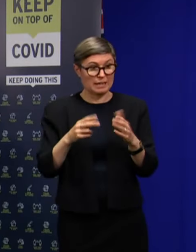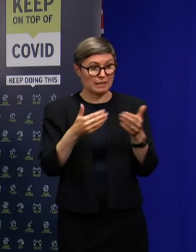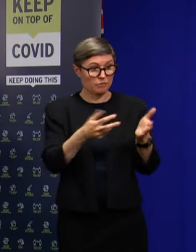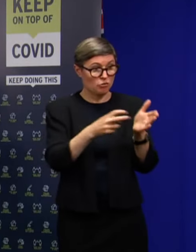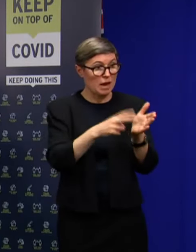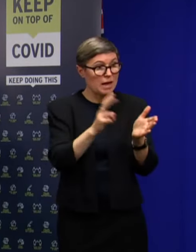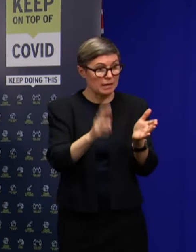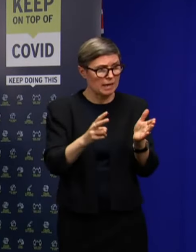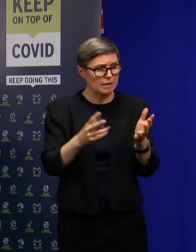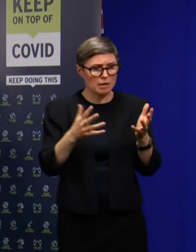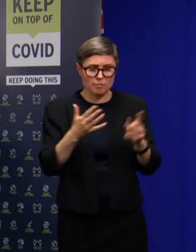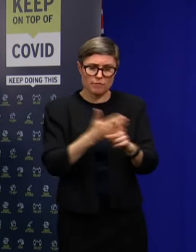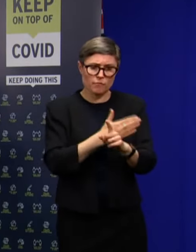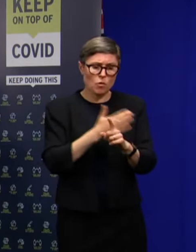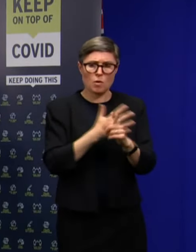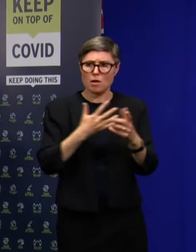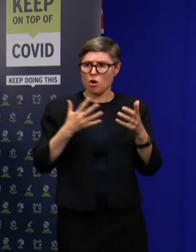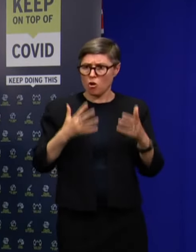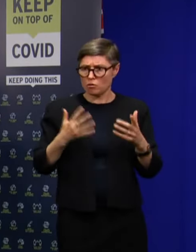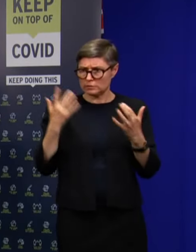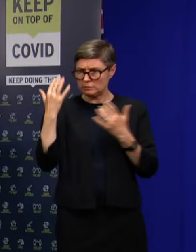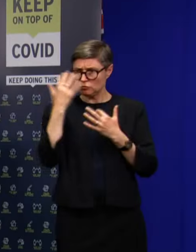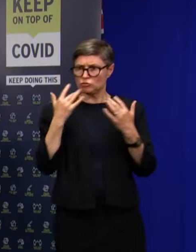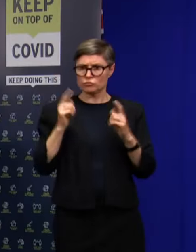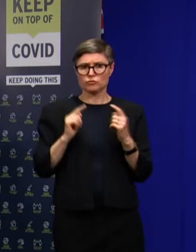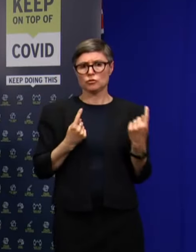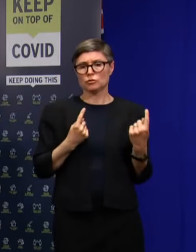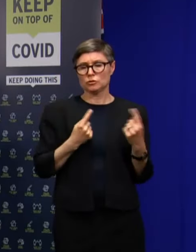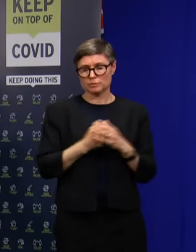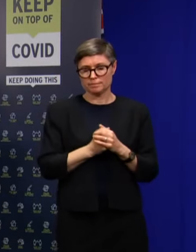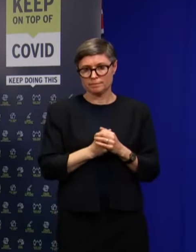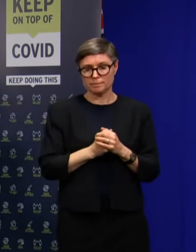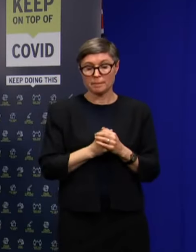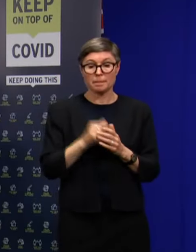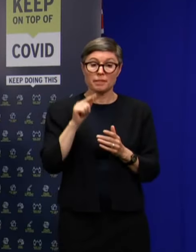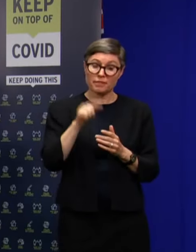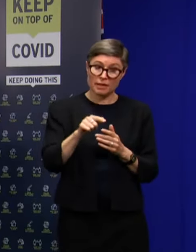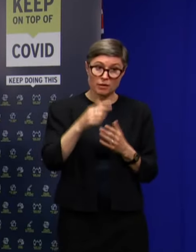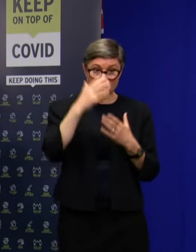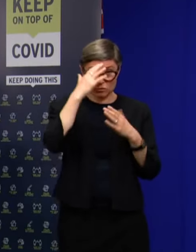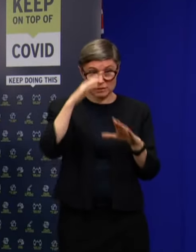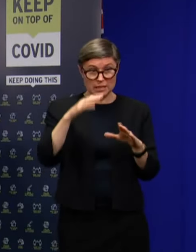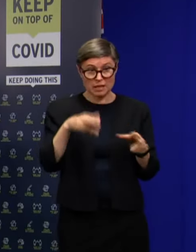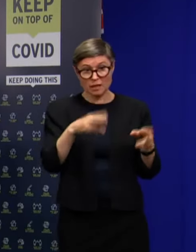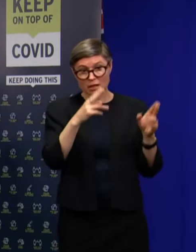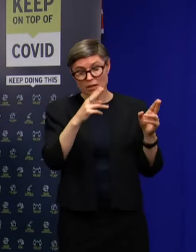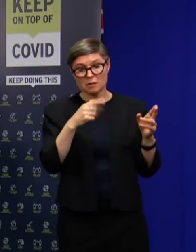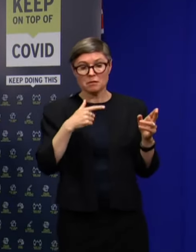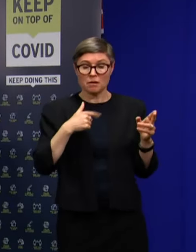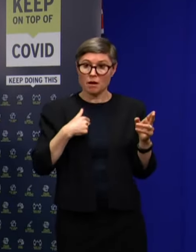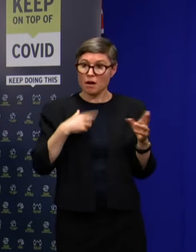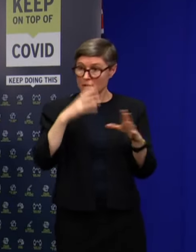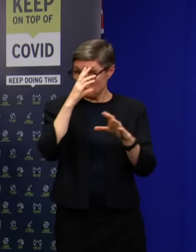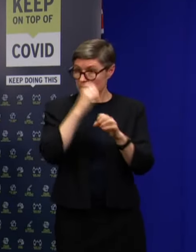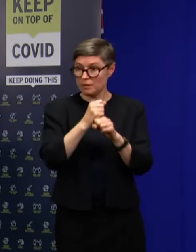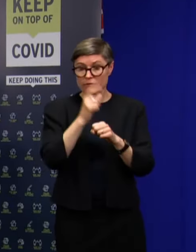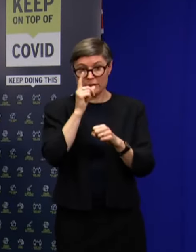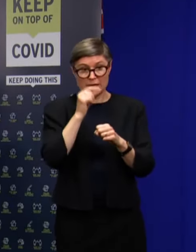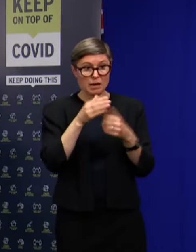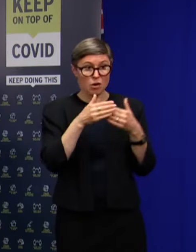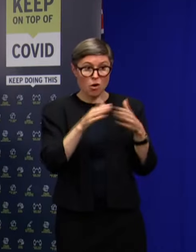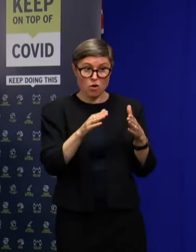And in terms of the facility, you know, my view would be that it can remain